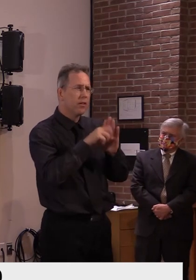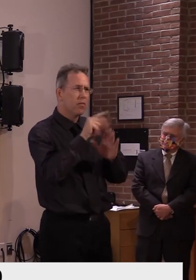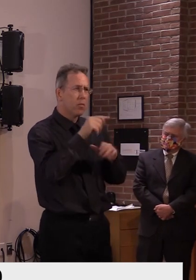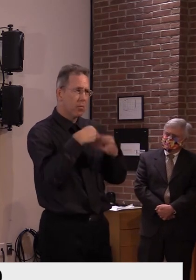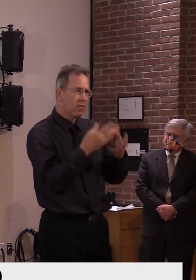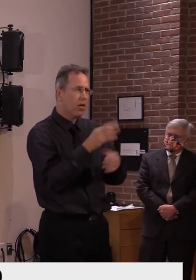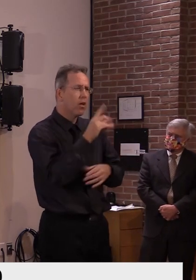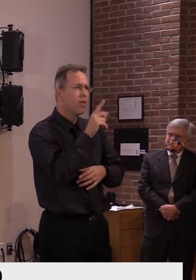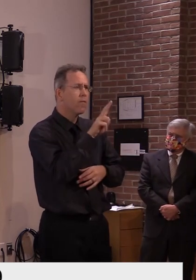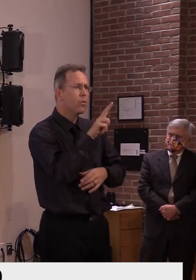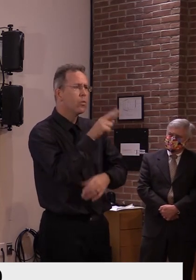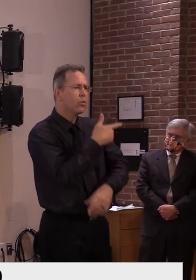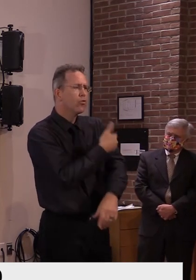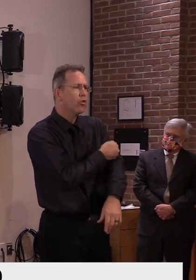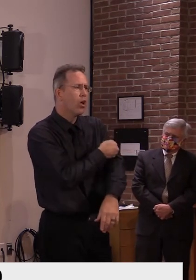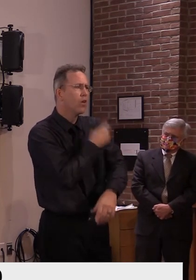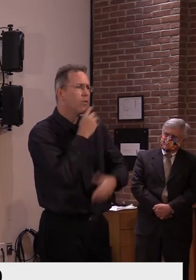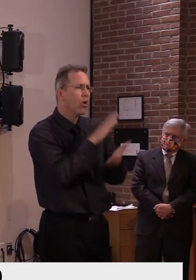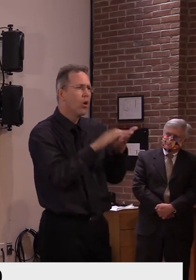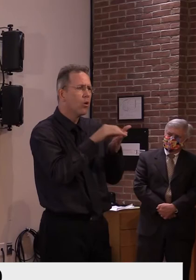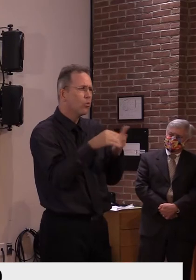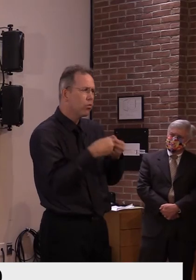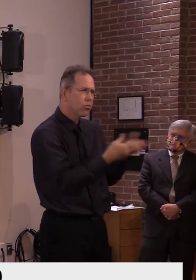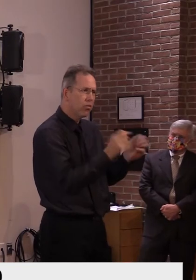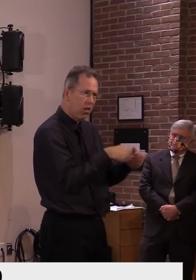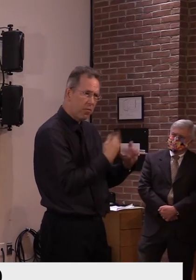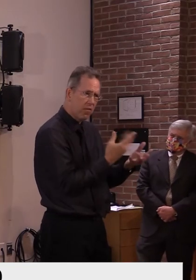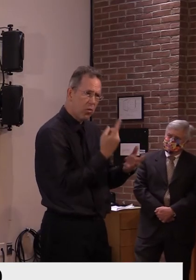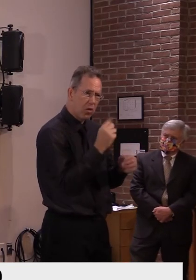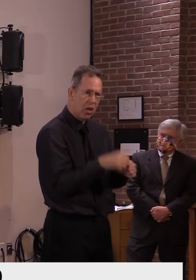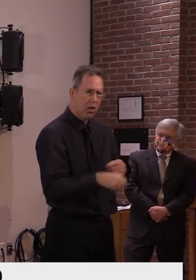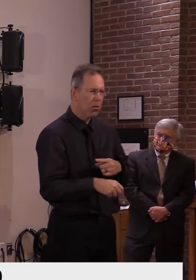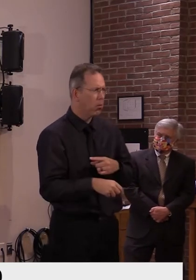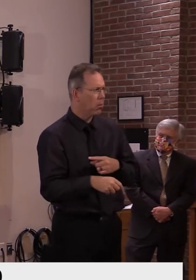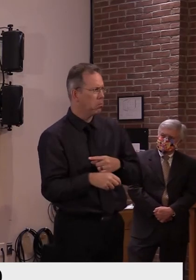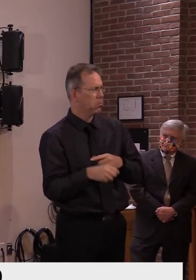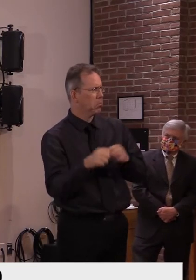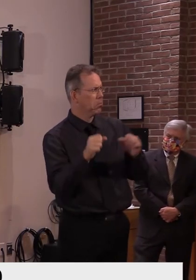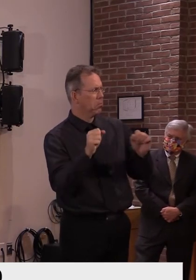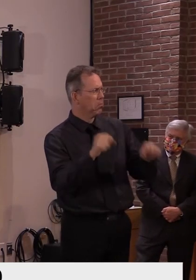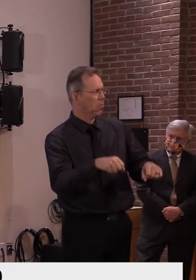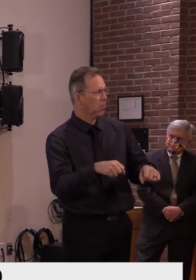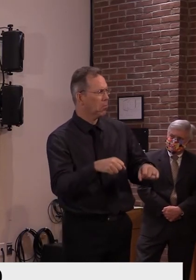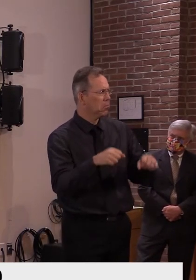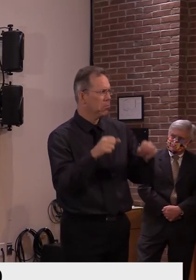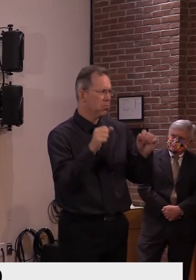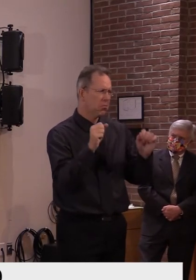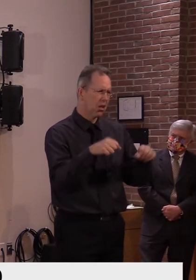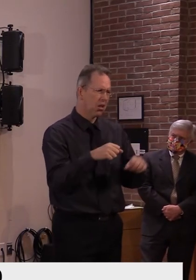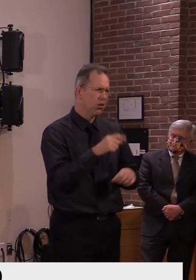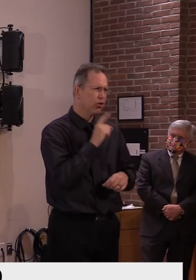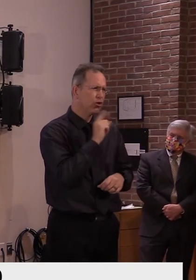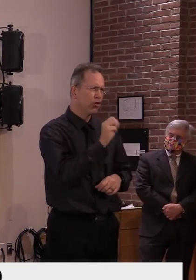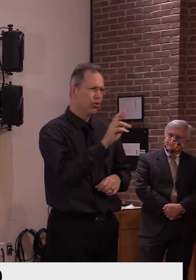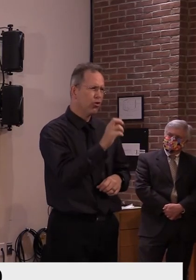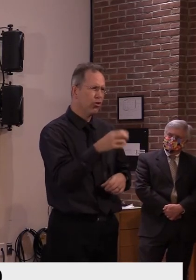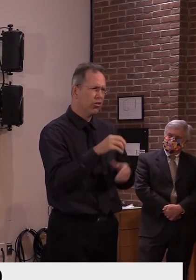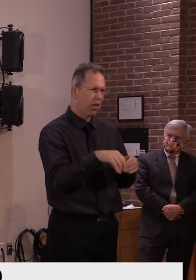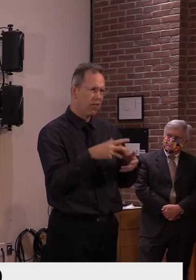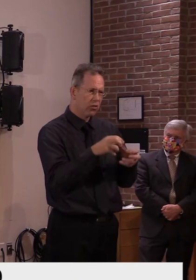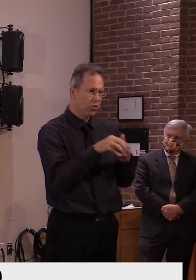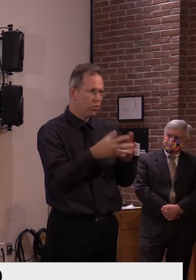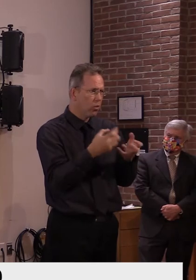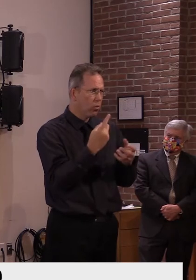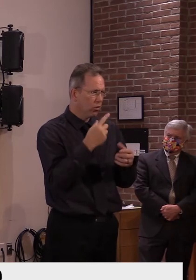College students should be able to access blue shots, uh, without the state necessarily providing that and all have health